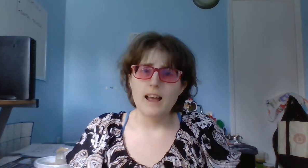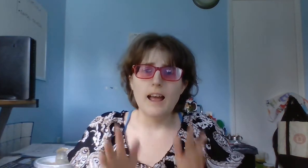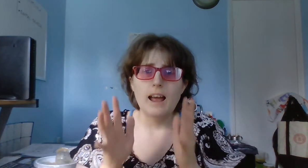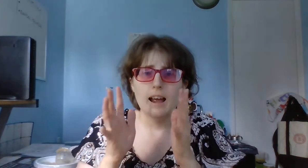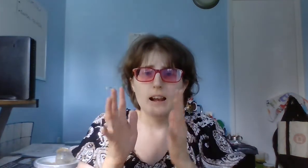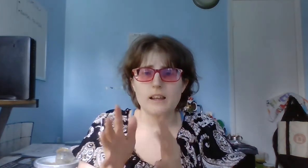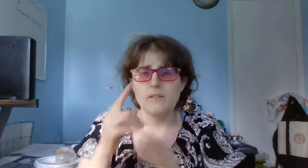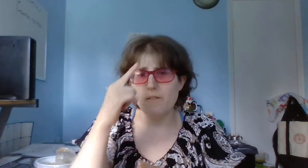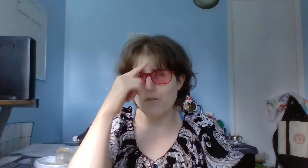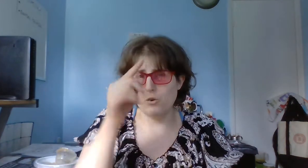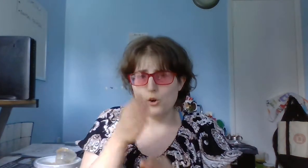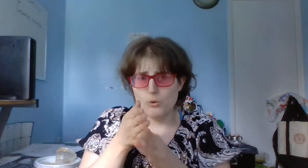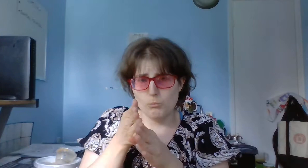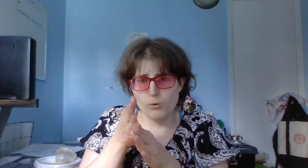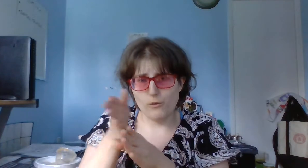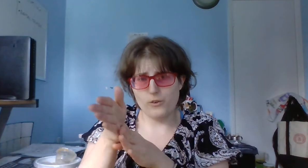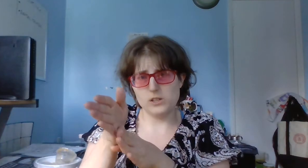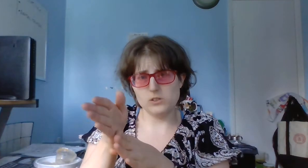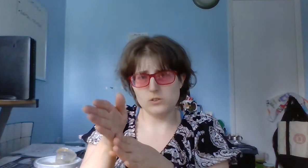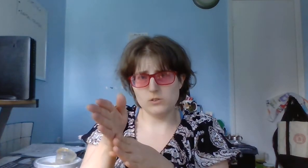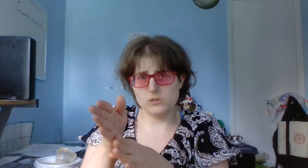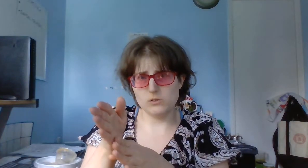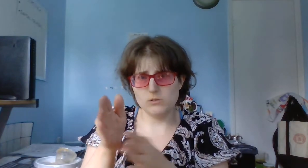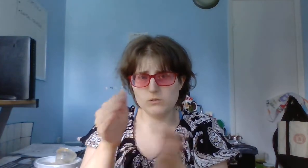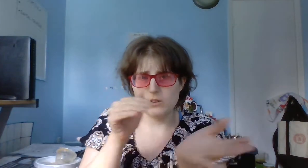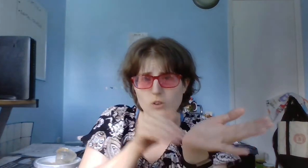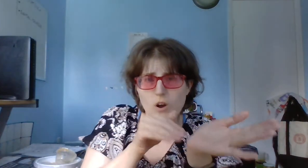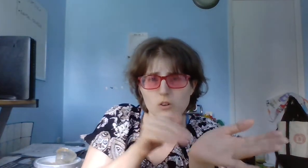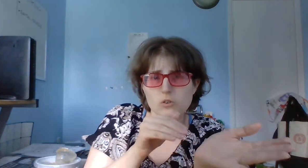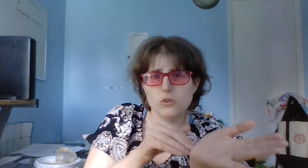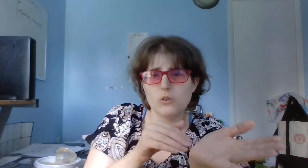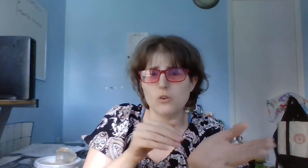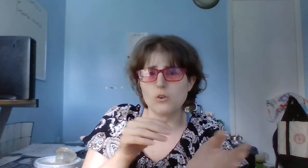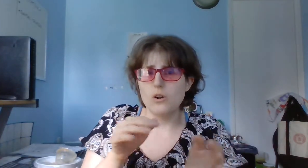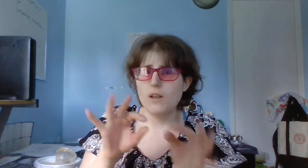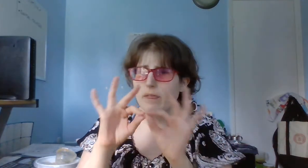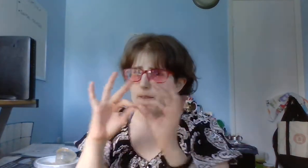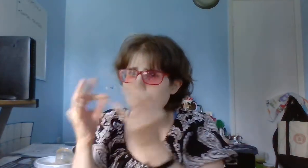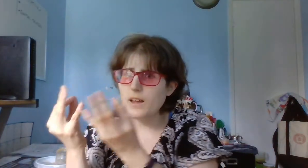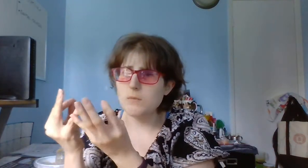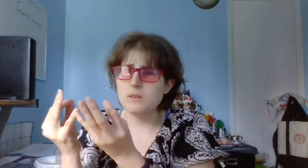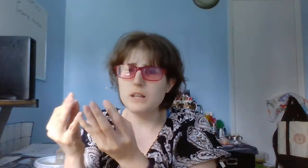Even for professional, a doctor, family,